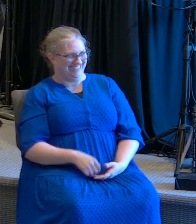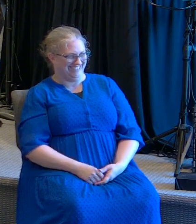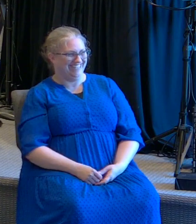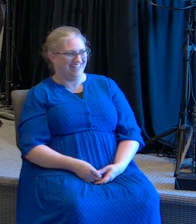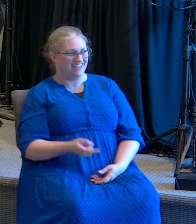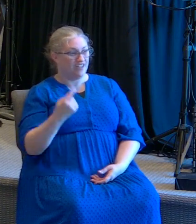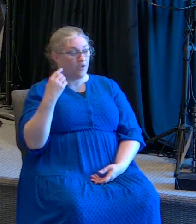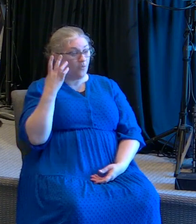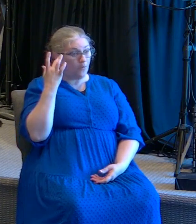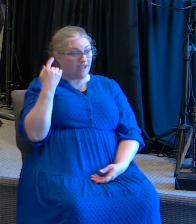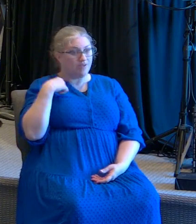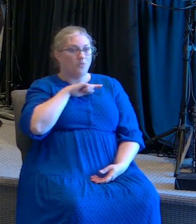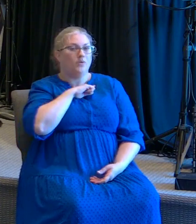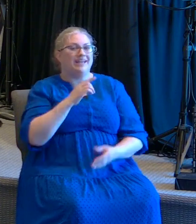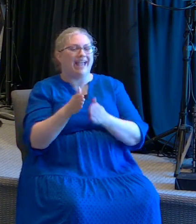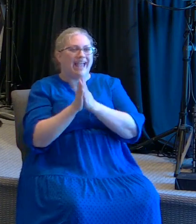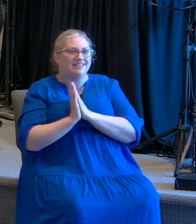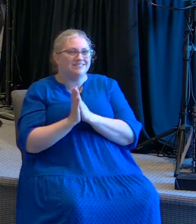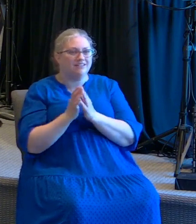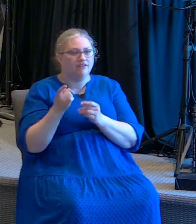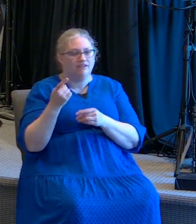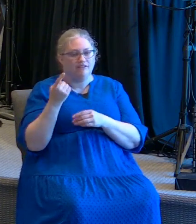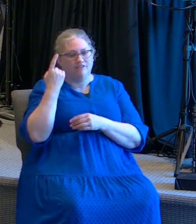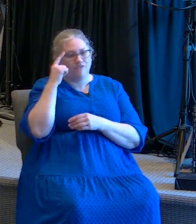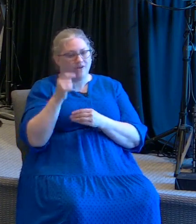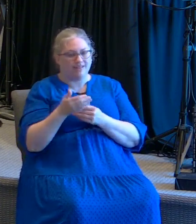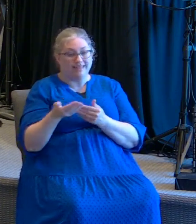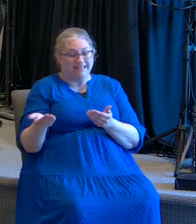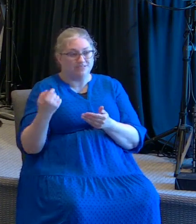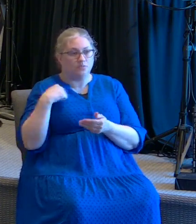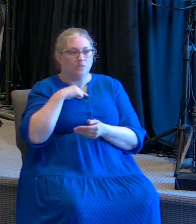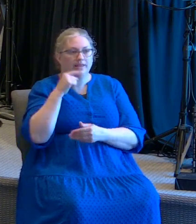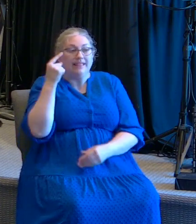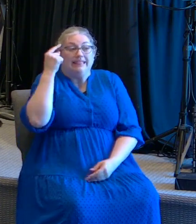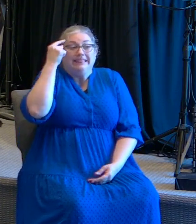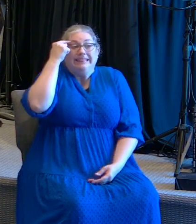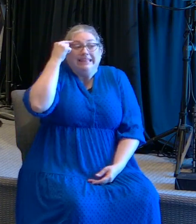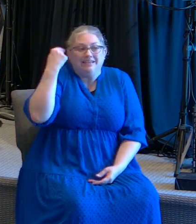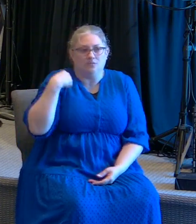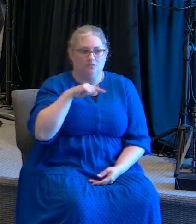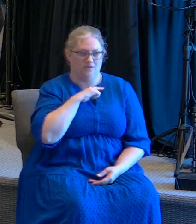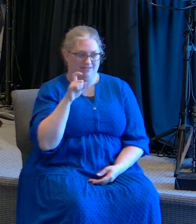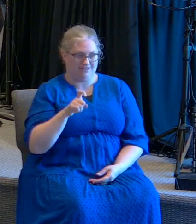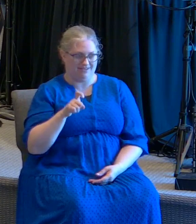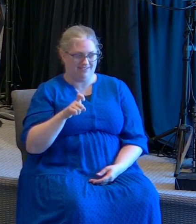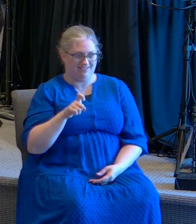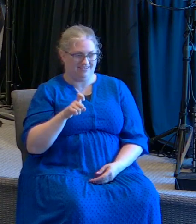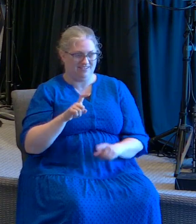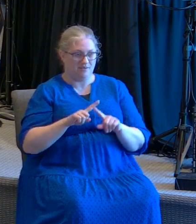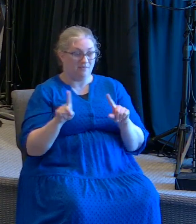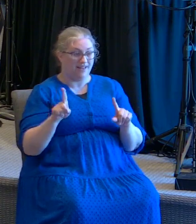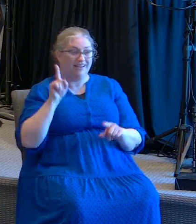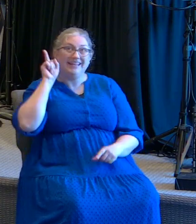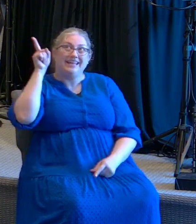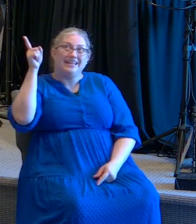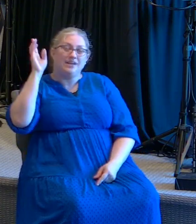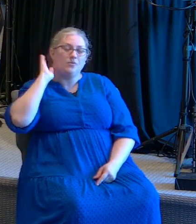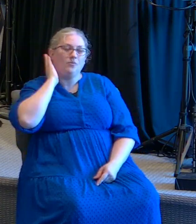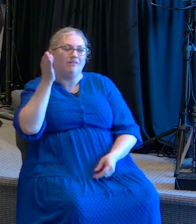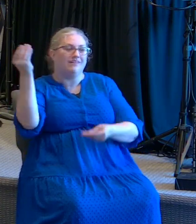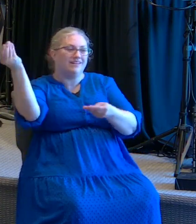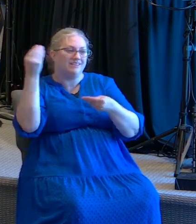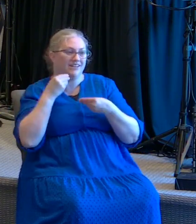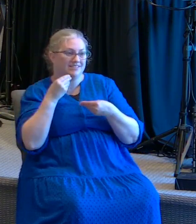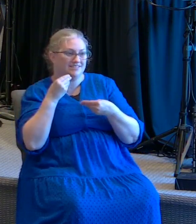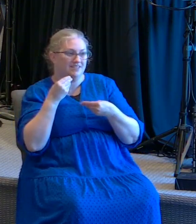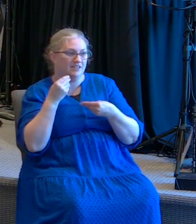we ask for what we think we need. Porque pedimos lo que nosotros pensamos que necesitamos. And He's going to first give us what He knows we need.